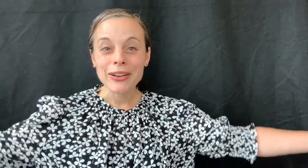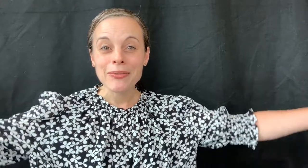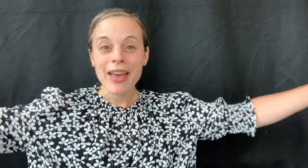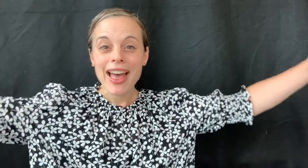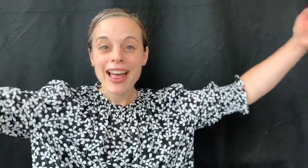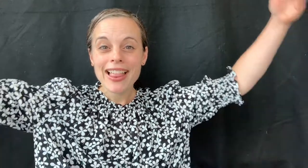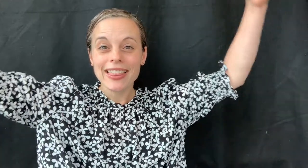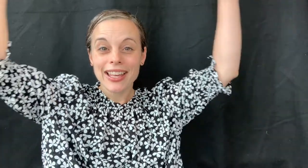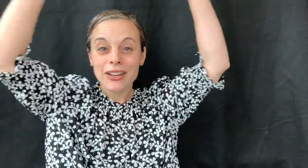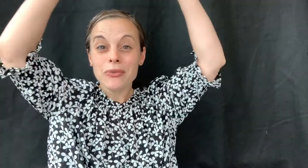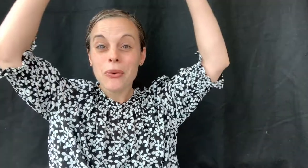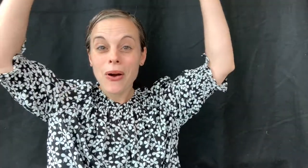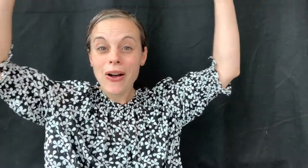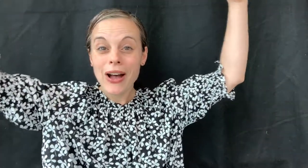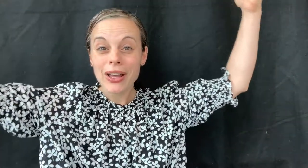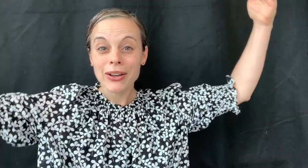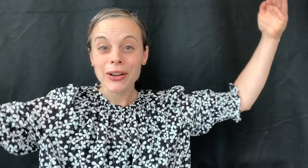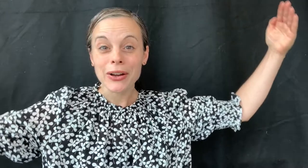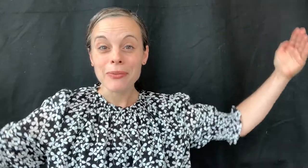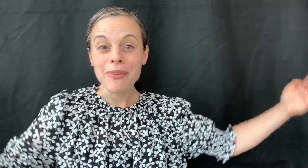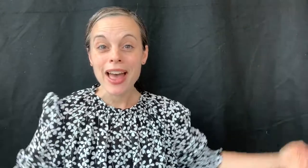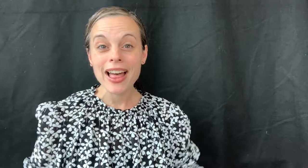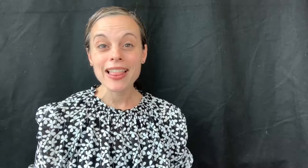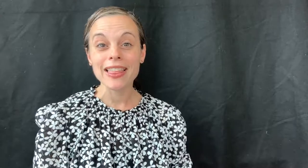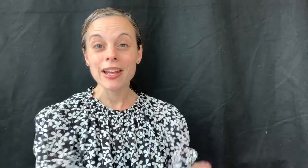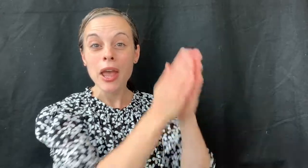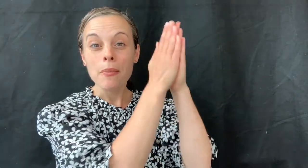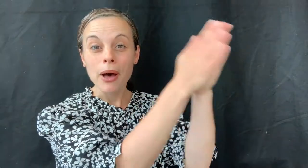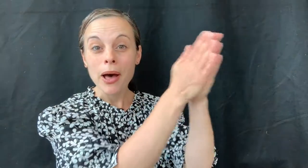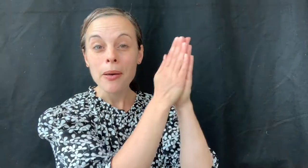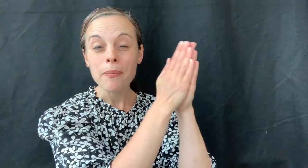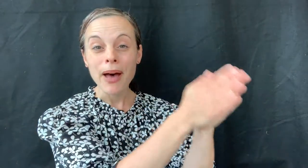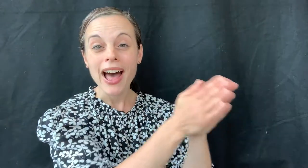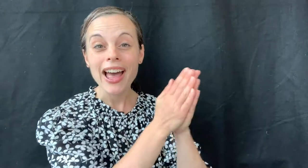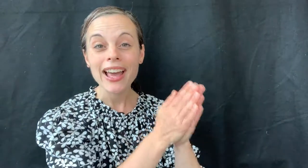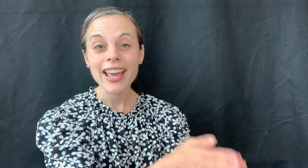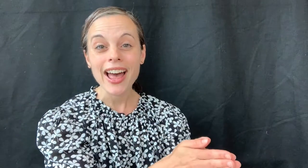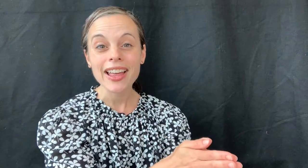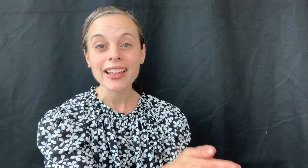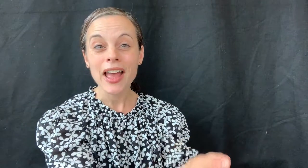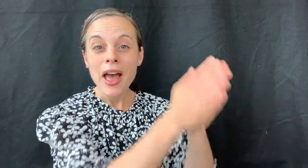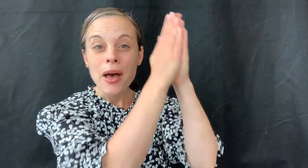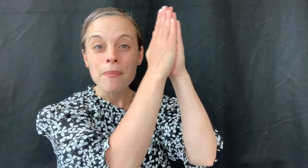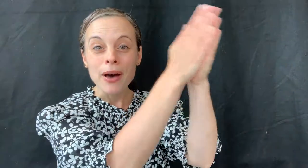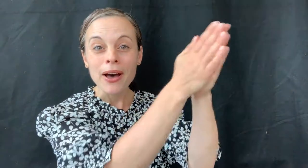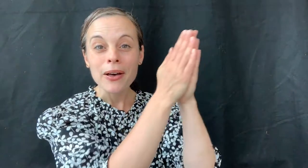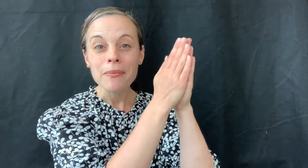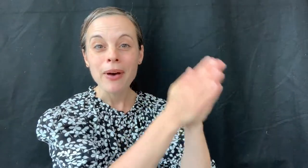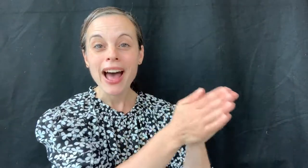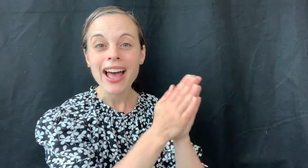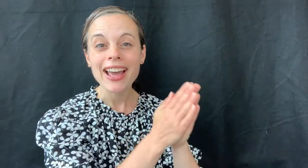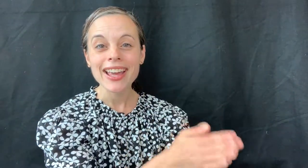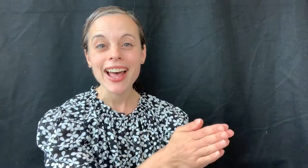Watermelon, watermelon, papaya, papaya,